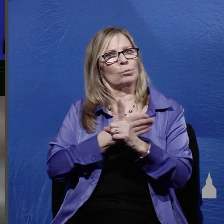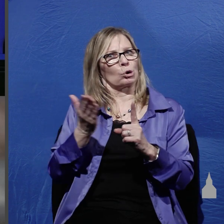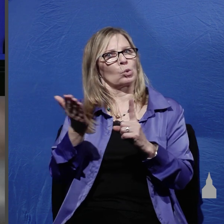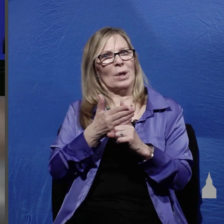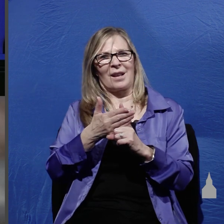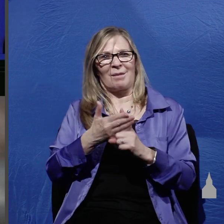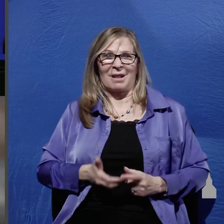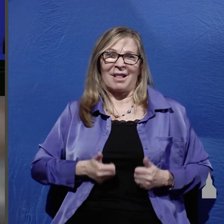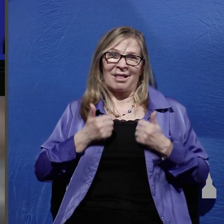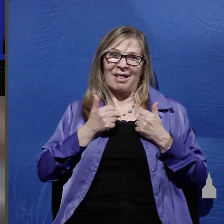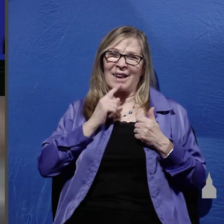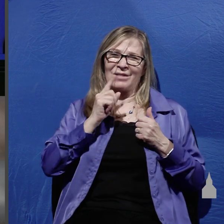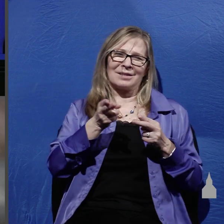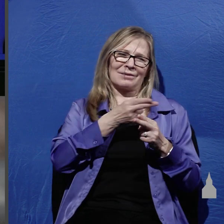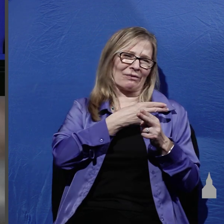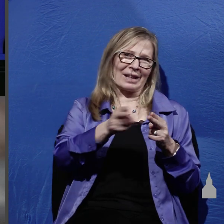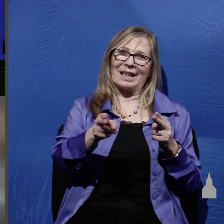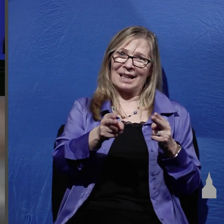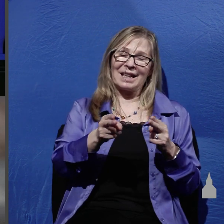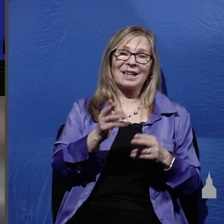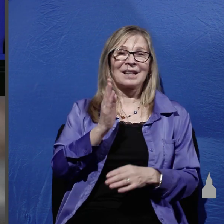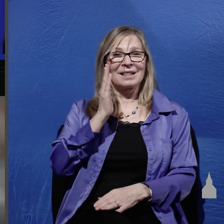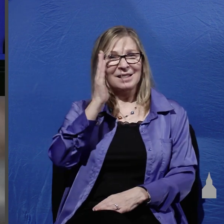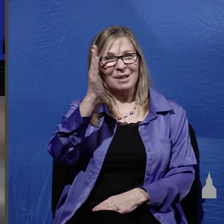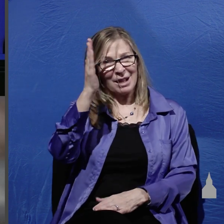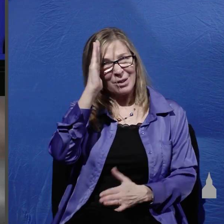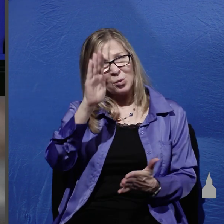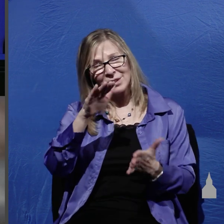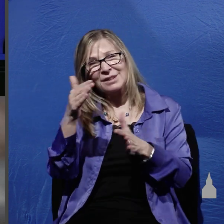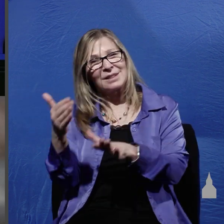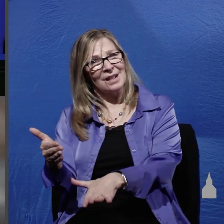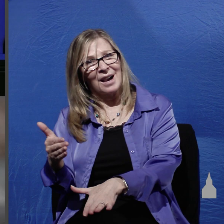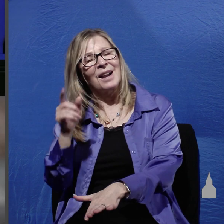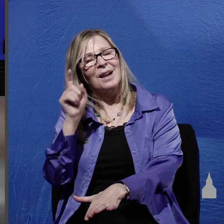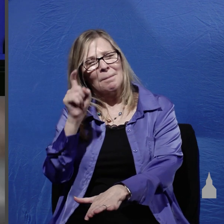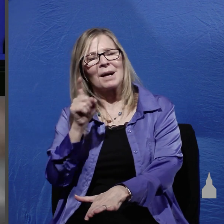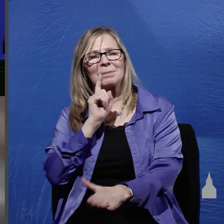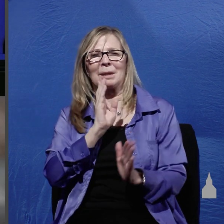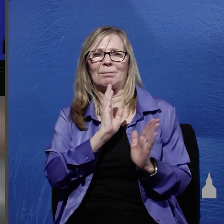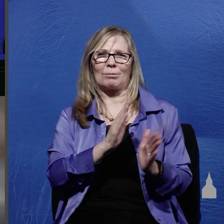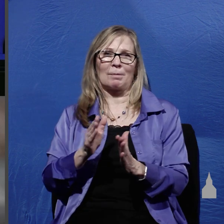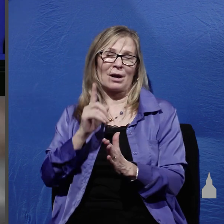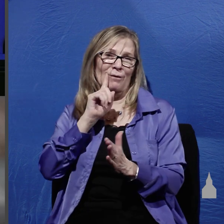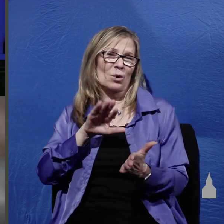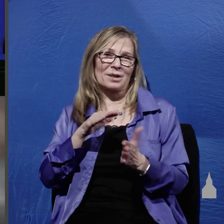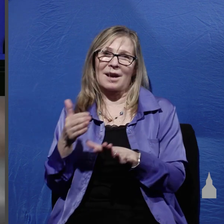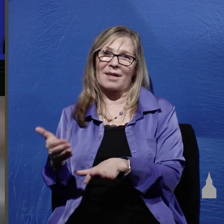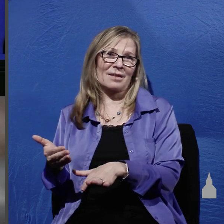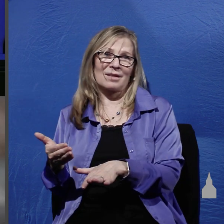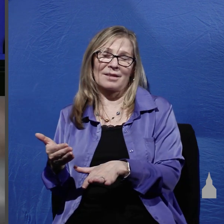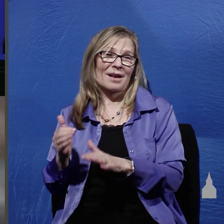is is fleeting and someday they will die and they need to be prepared for death and the only way to prepare for death is to